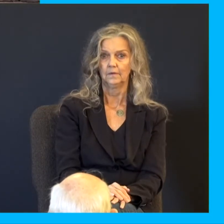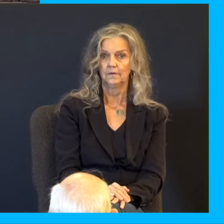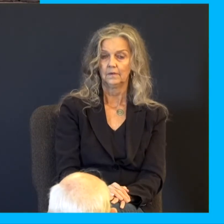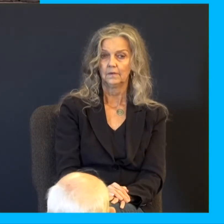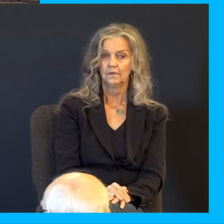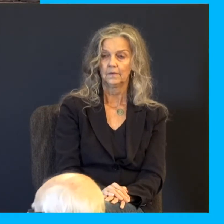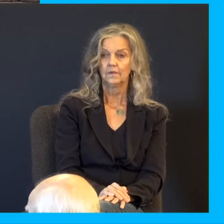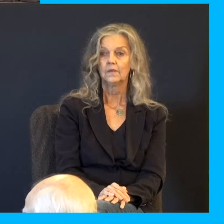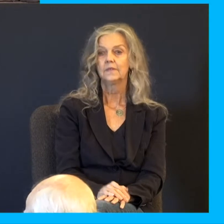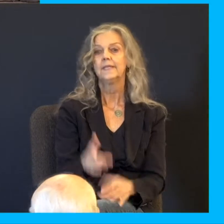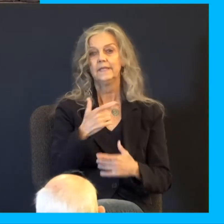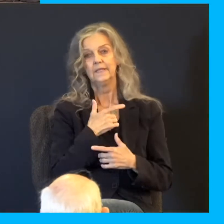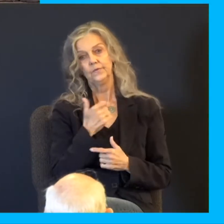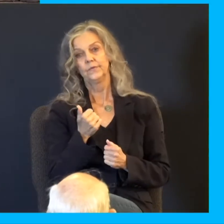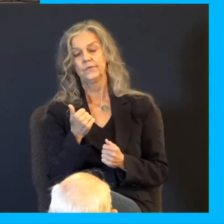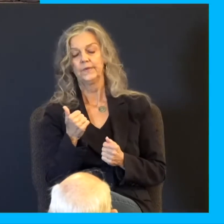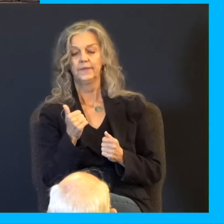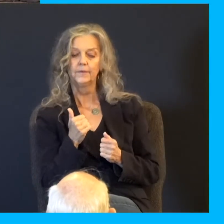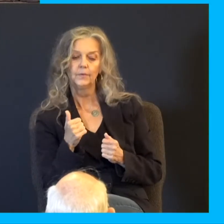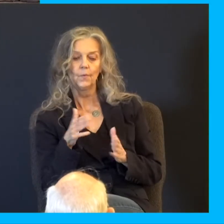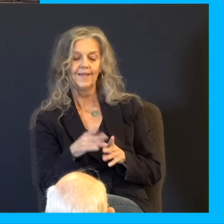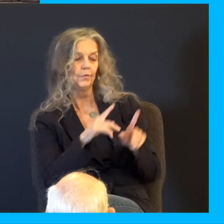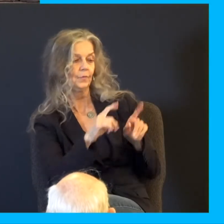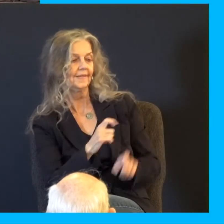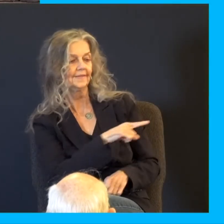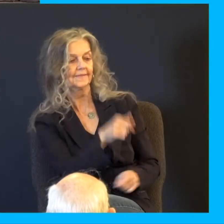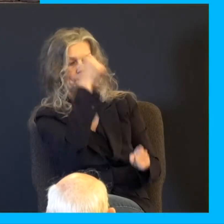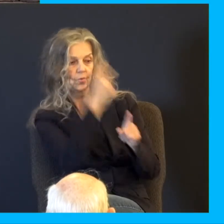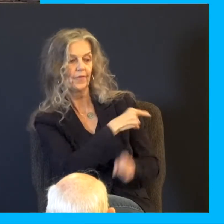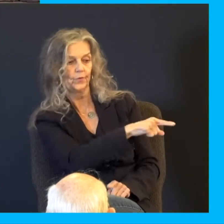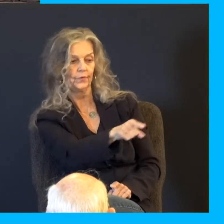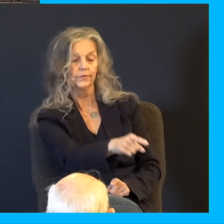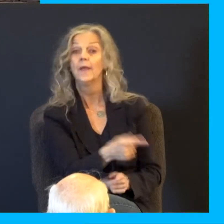So it's an interesting way to test them. Well, it was found in Benjamin's sack.